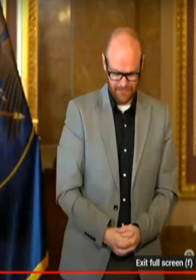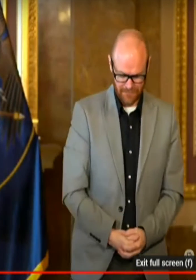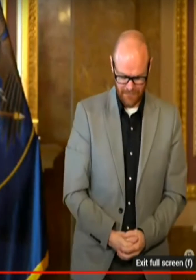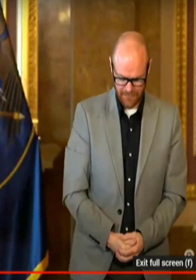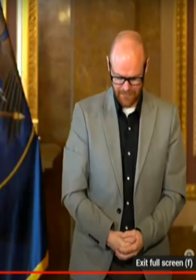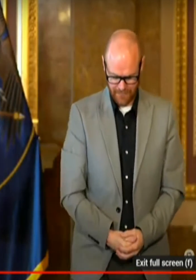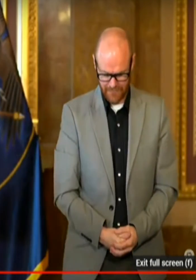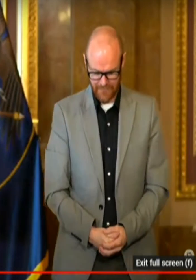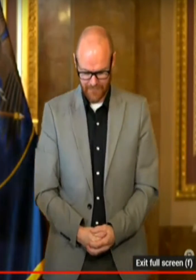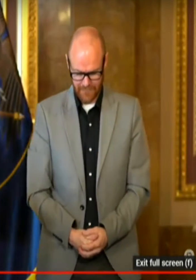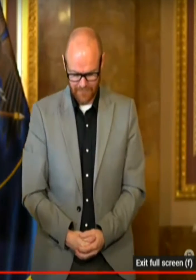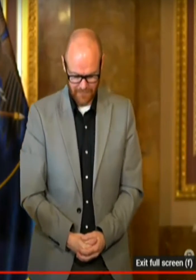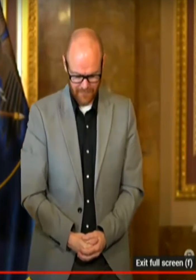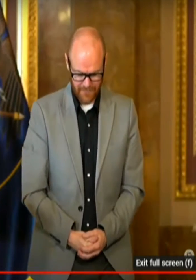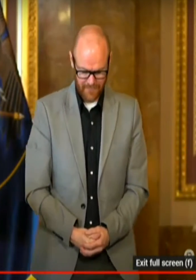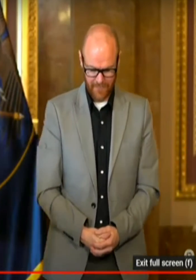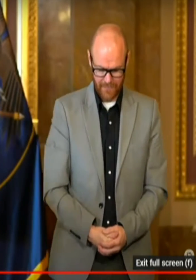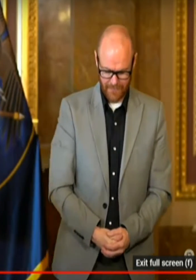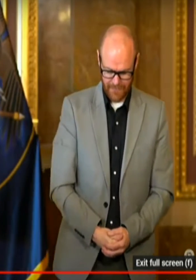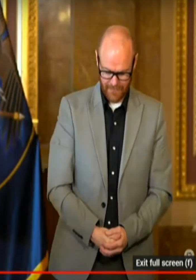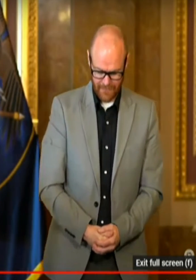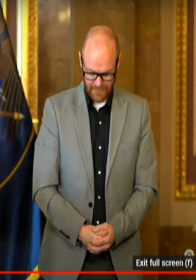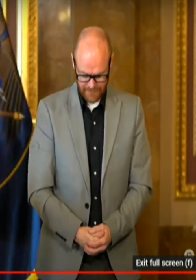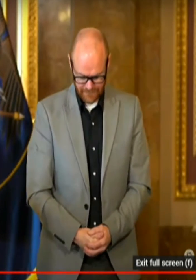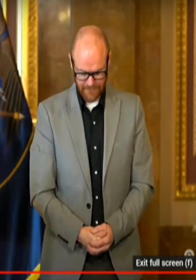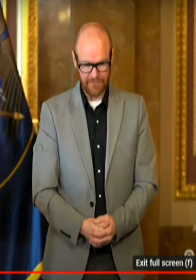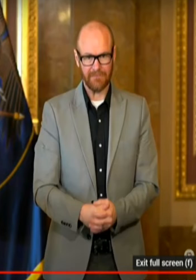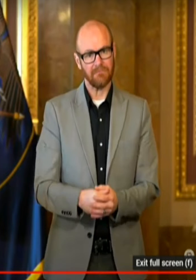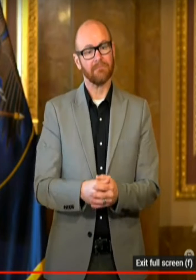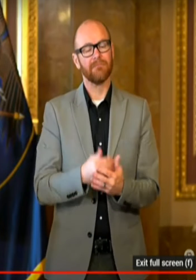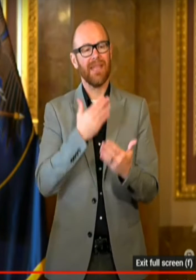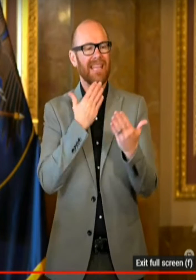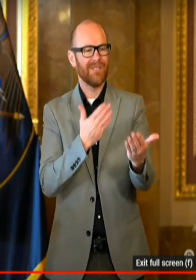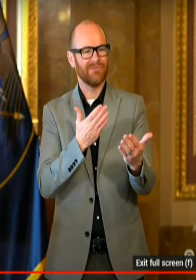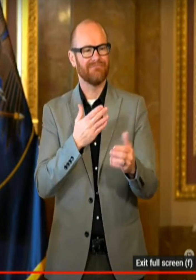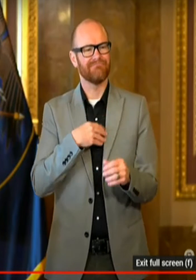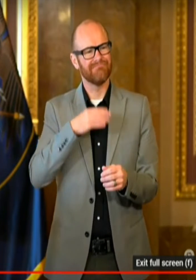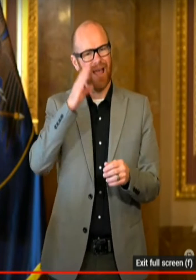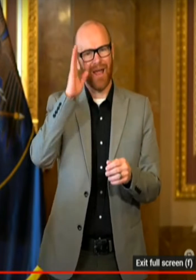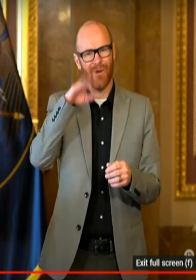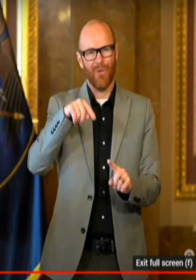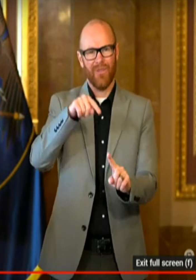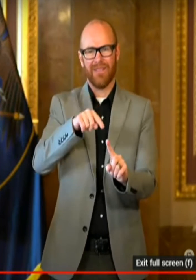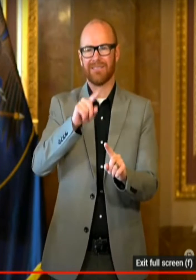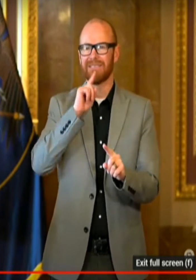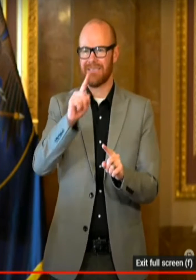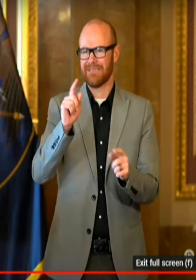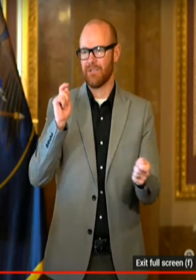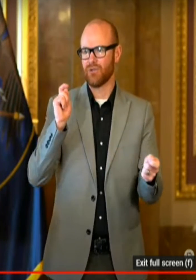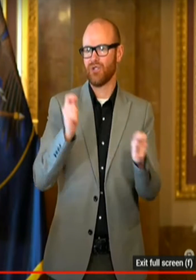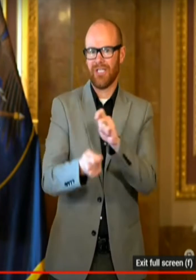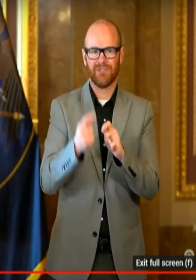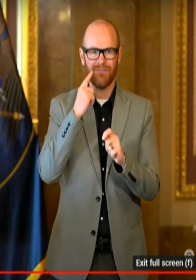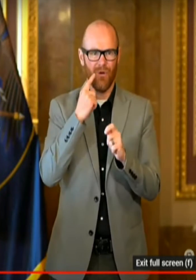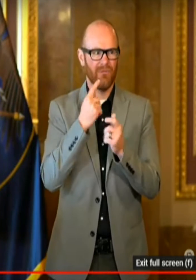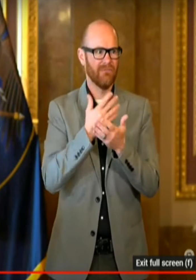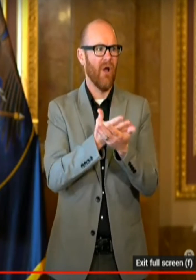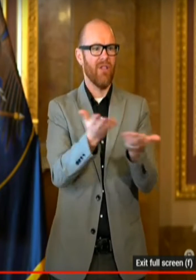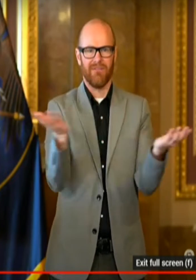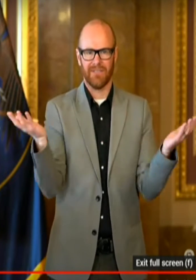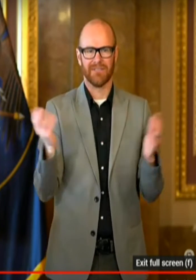Thank you, Dr. Nolan, for that. I know this is, again, this is a definite change for all of us.